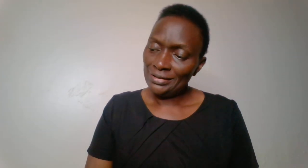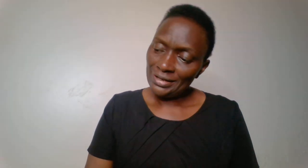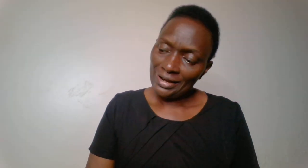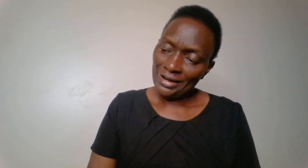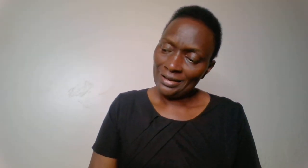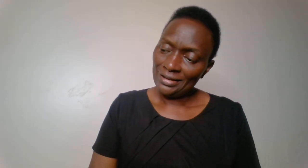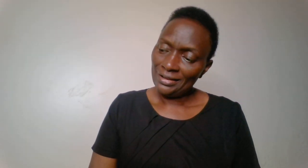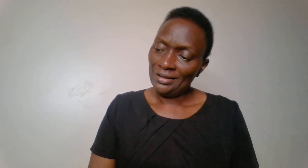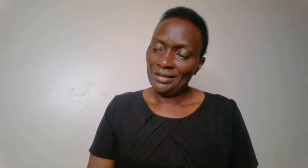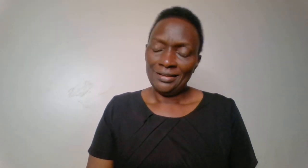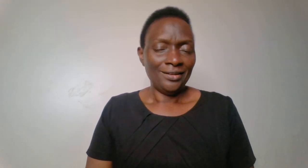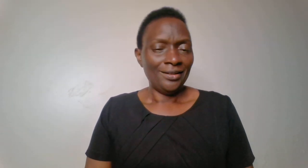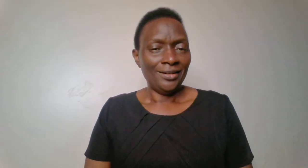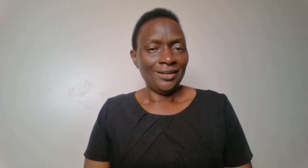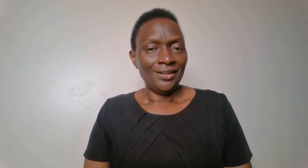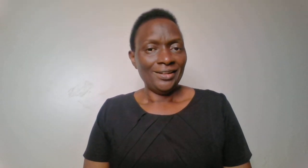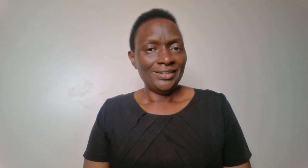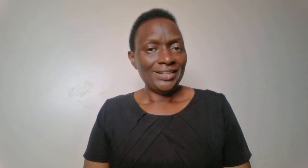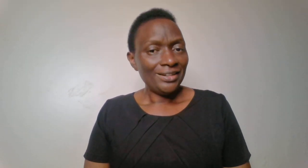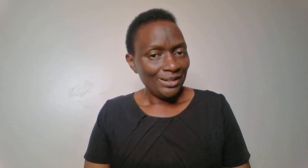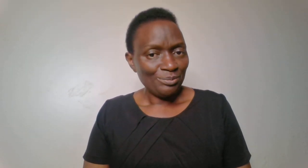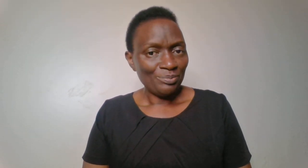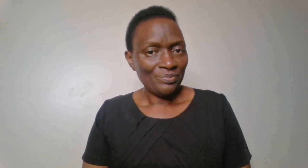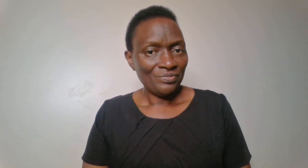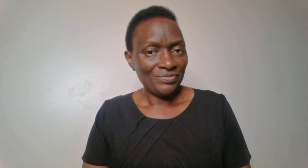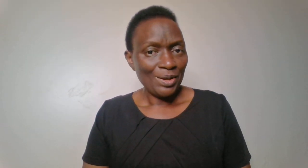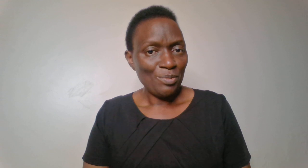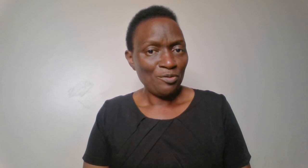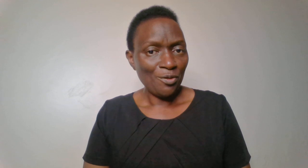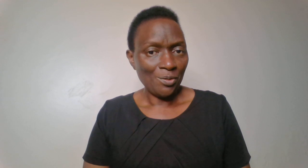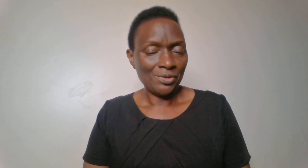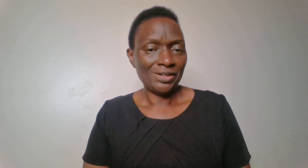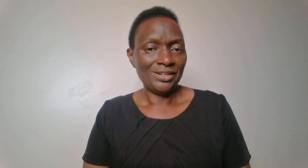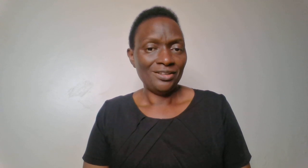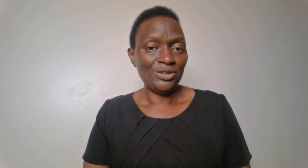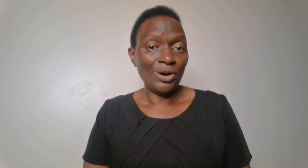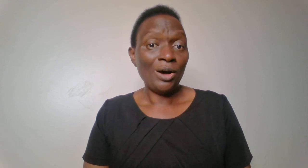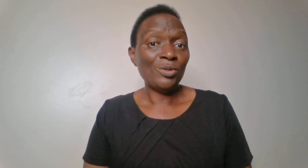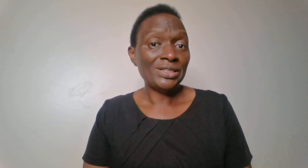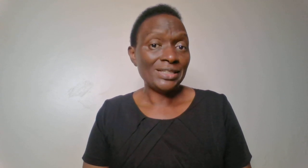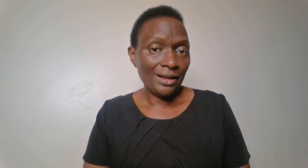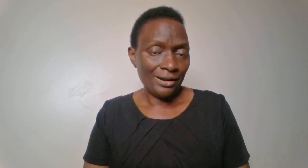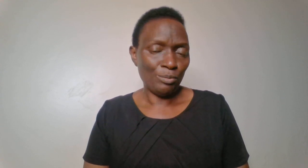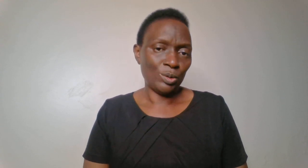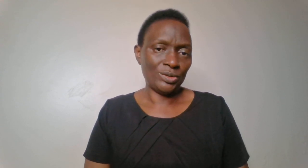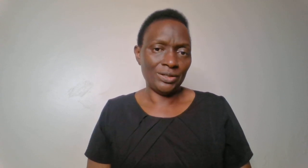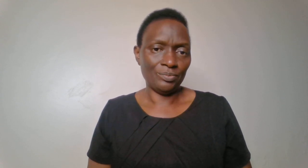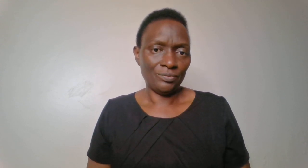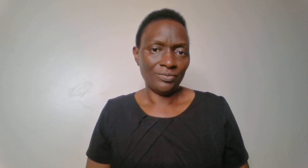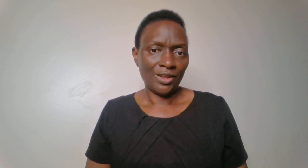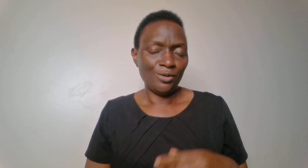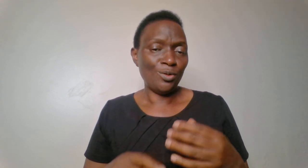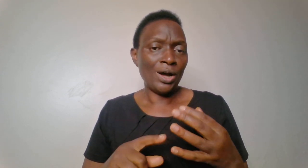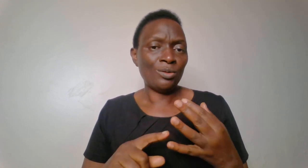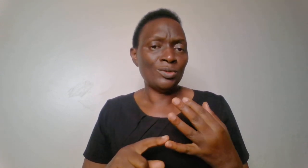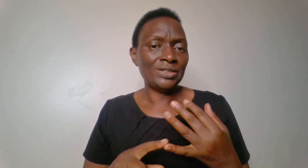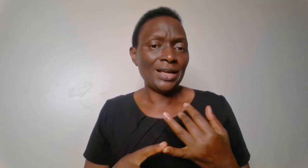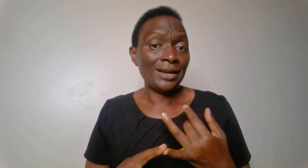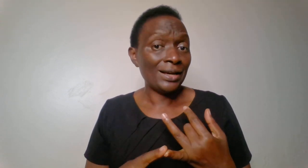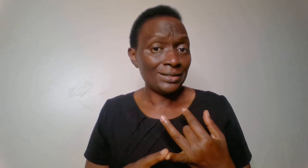And tell him, number four, you are concerned about him. You are concerned, has